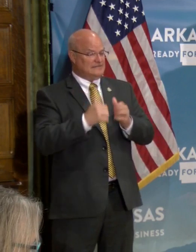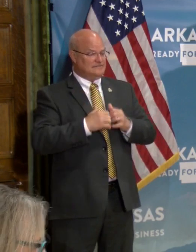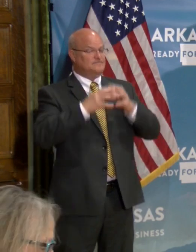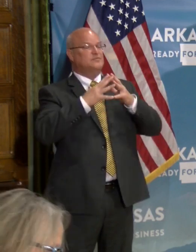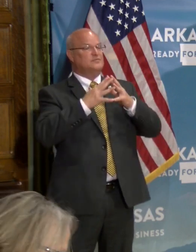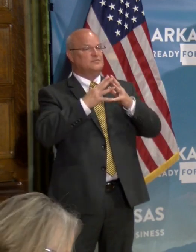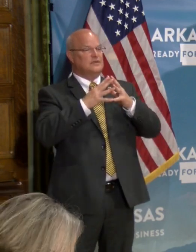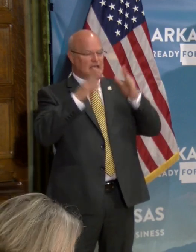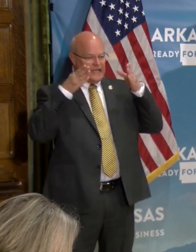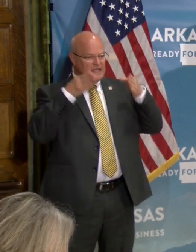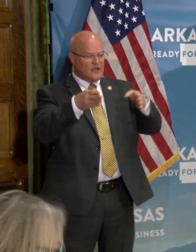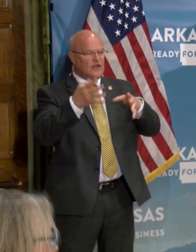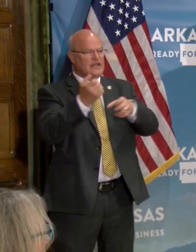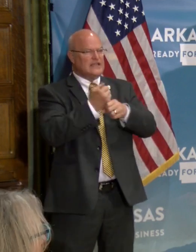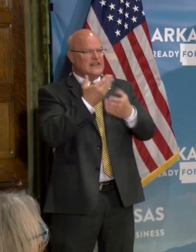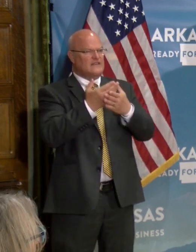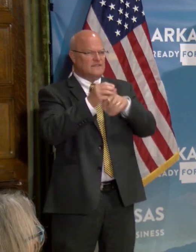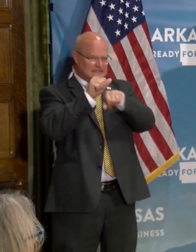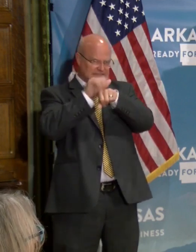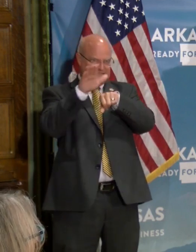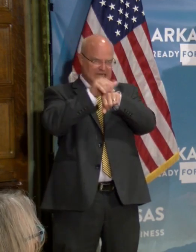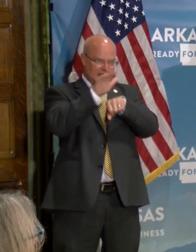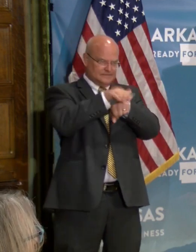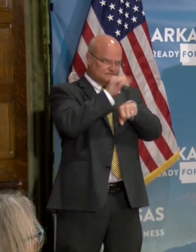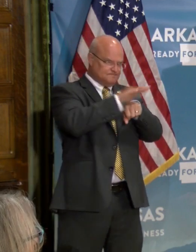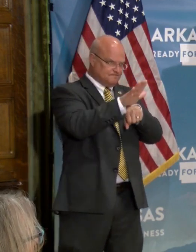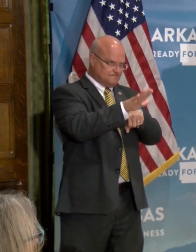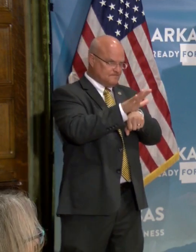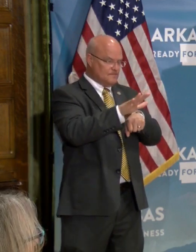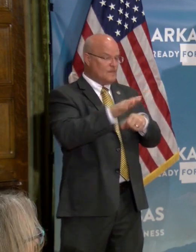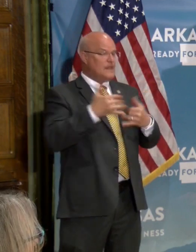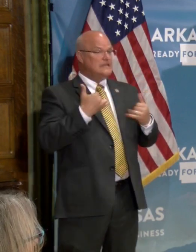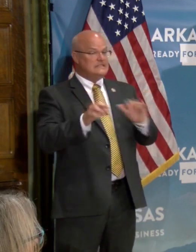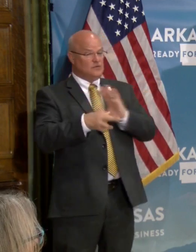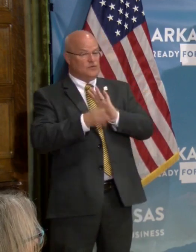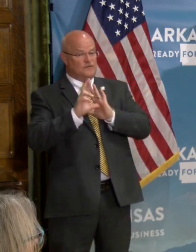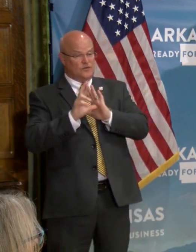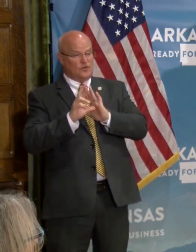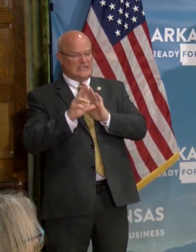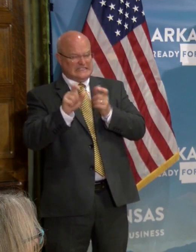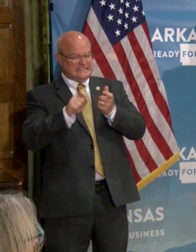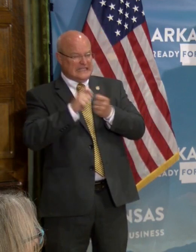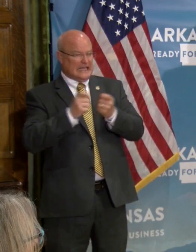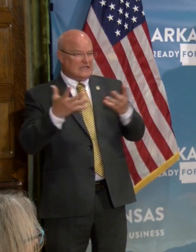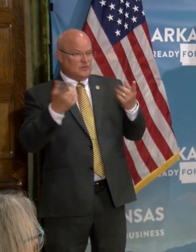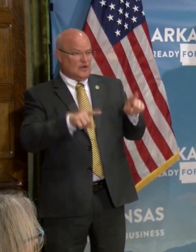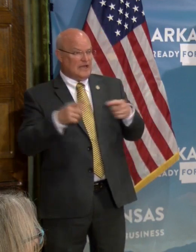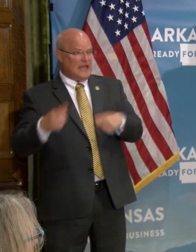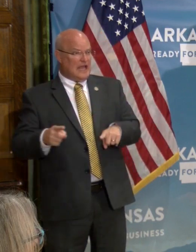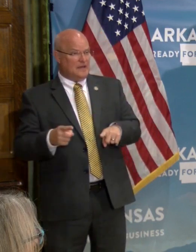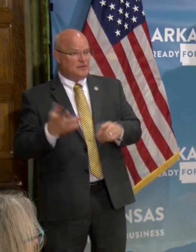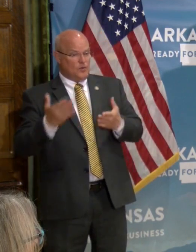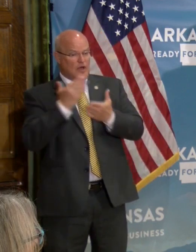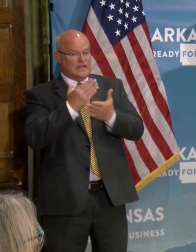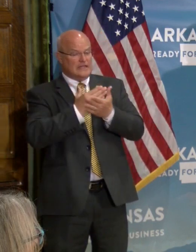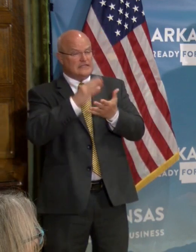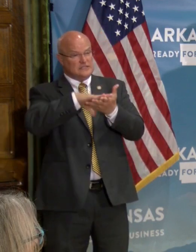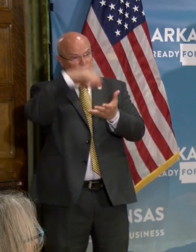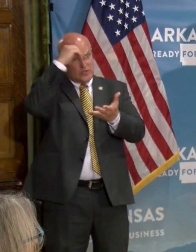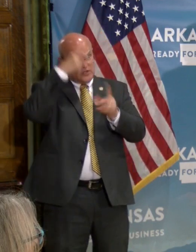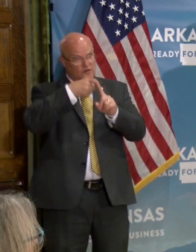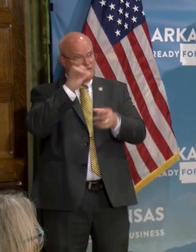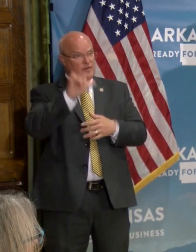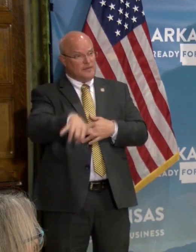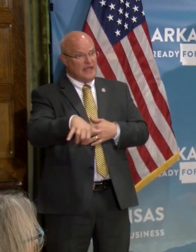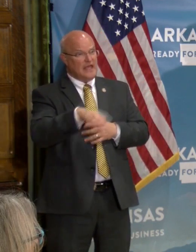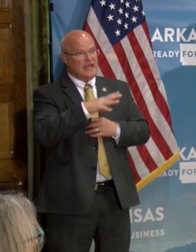concentrating, of course, in getting those funds out. Uh, they're still reviewing it as to exactly what happened and what lessons that we can learn from